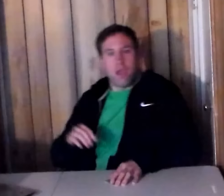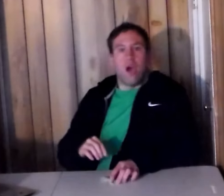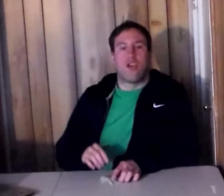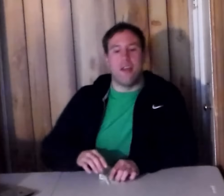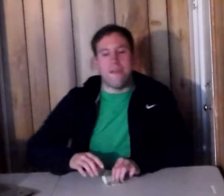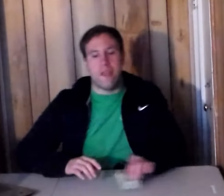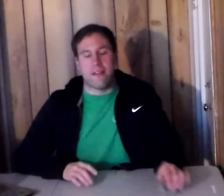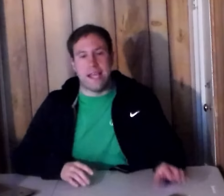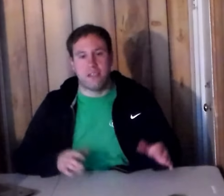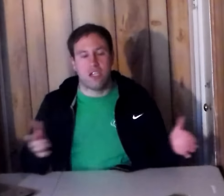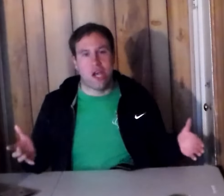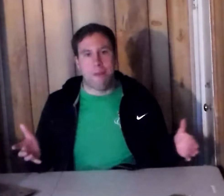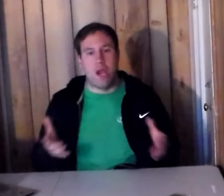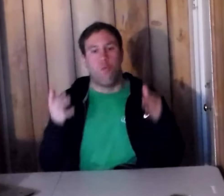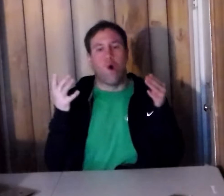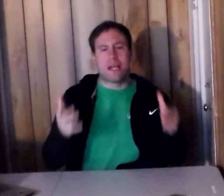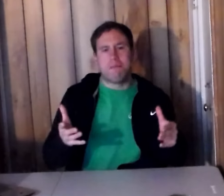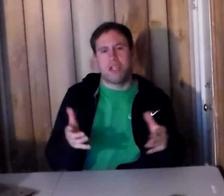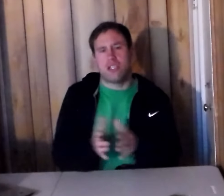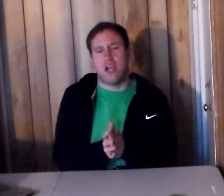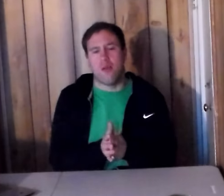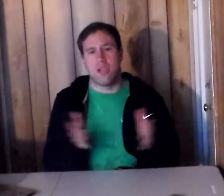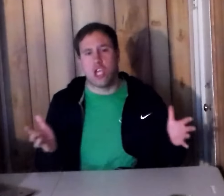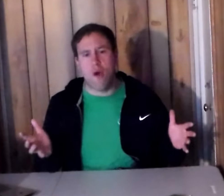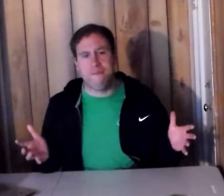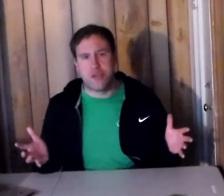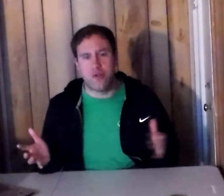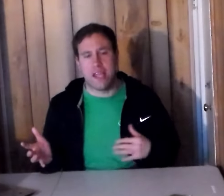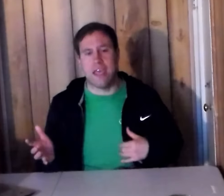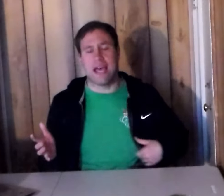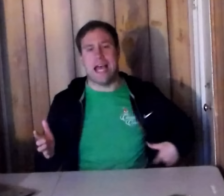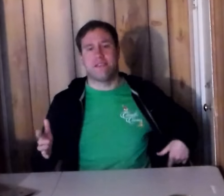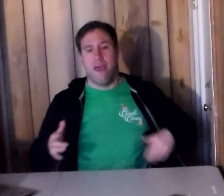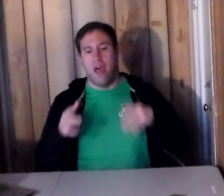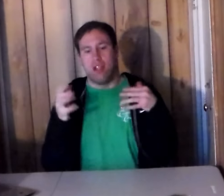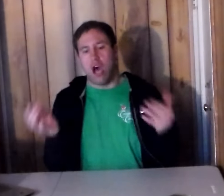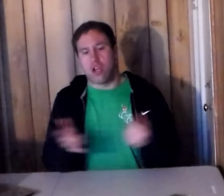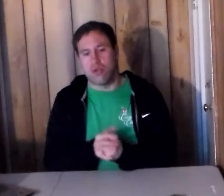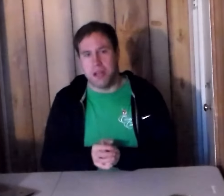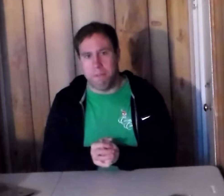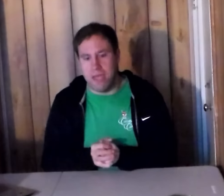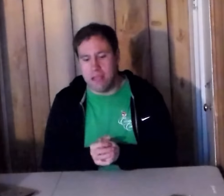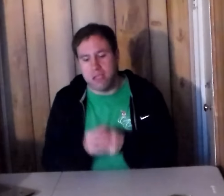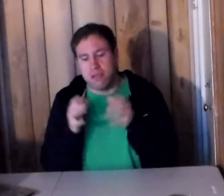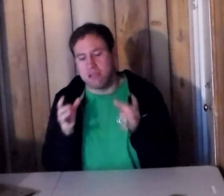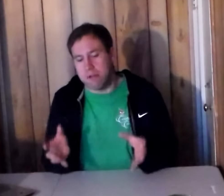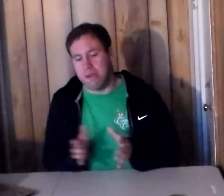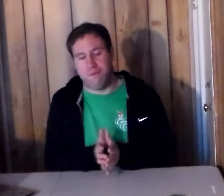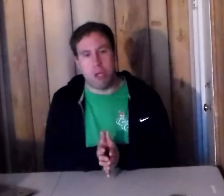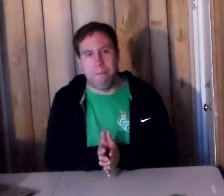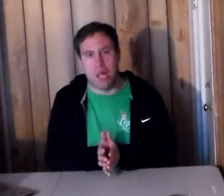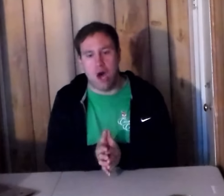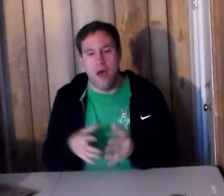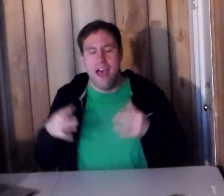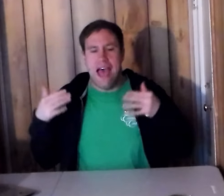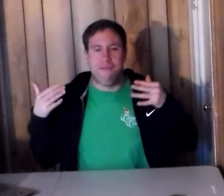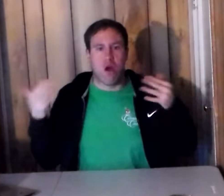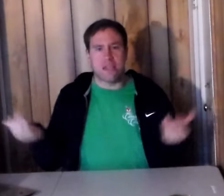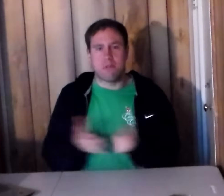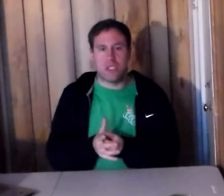Good evening, ladies and gentlemen. Welcome to the show. Thank you all for tuning in, guys. The article is going to be in the description for you below. Have an awesome